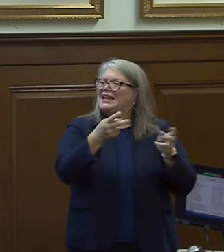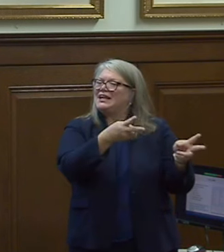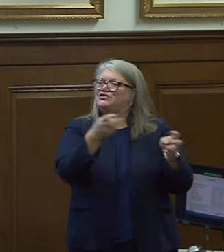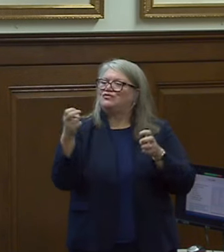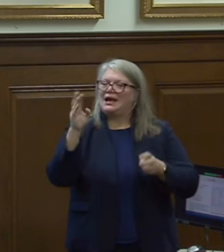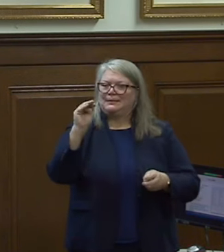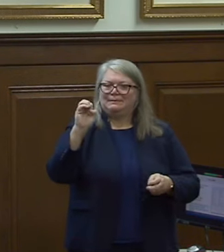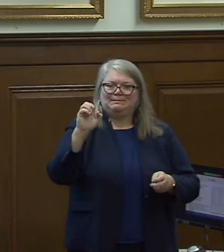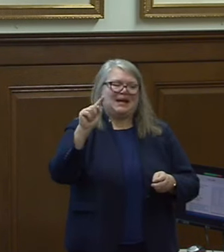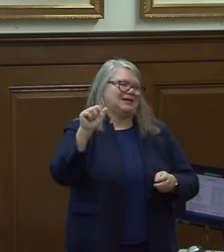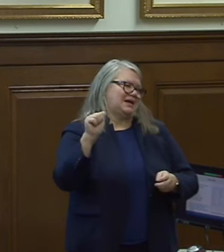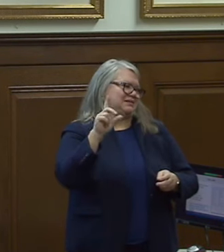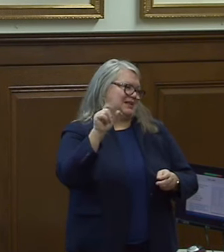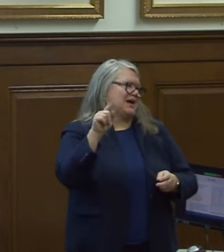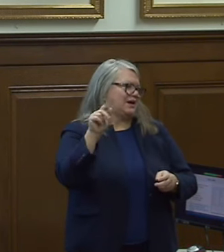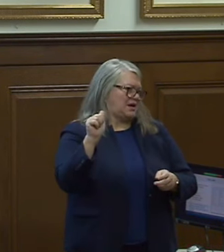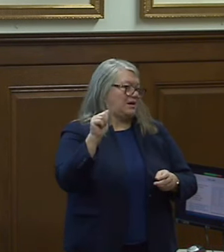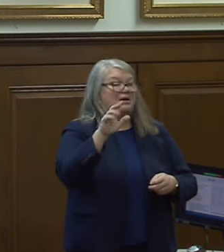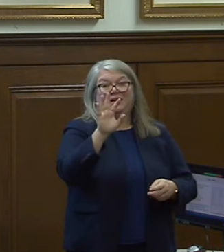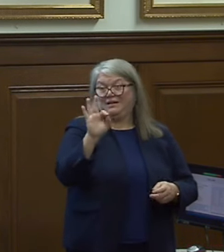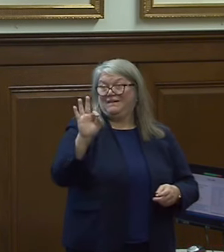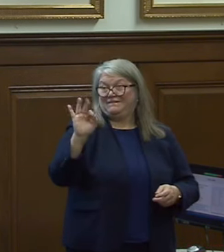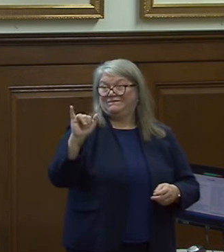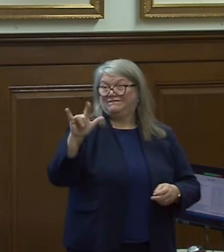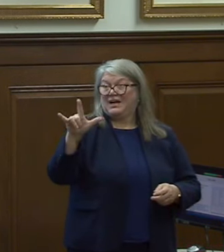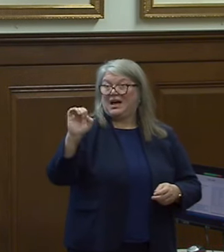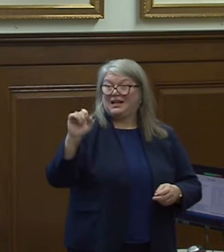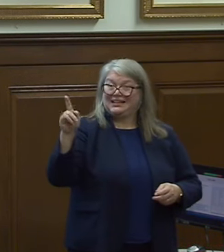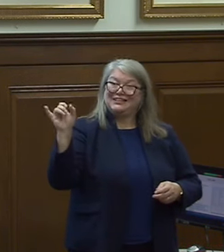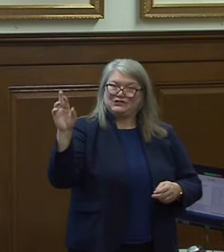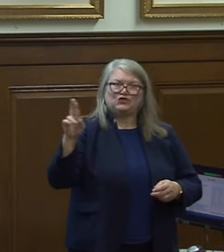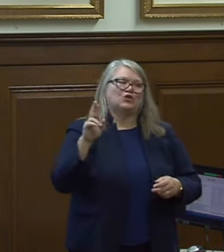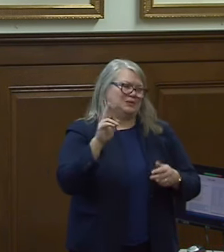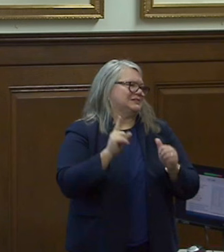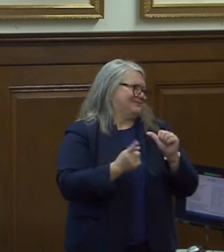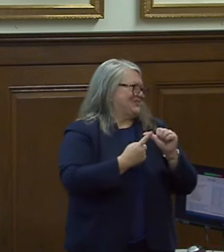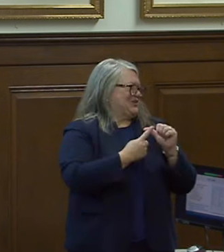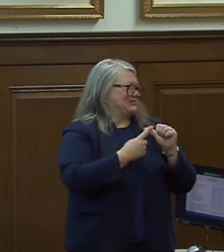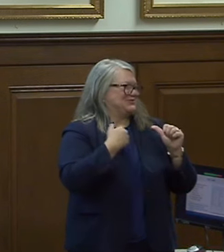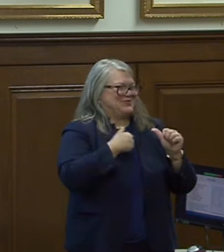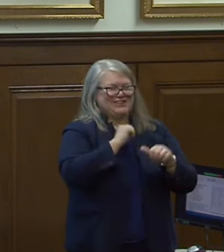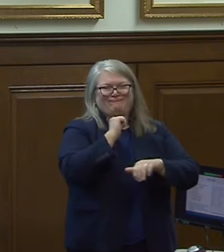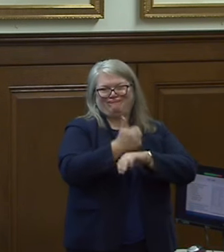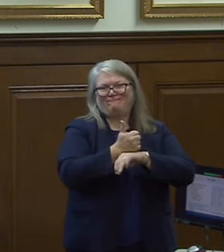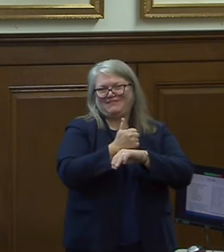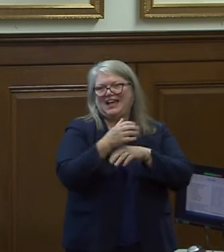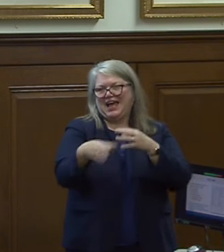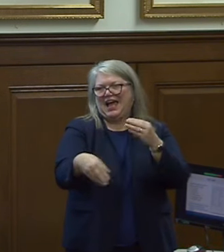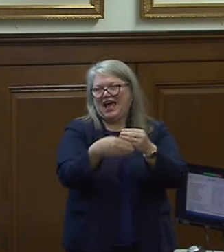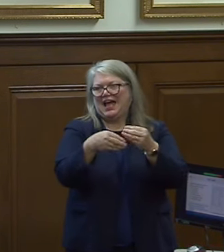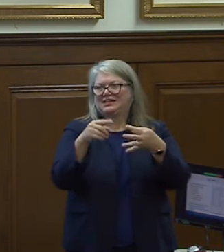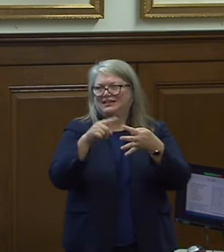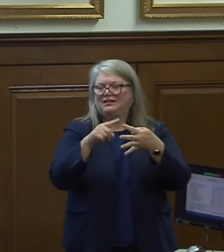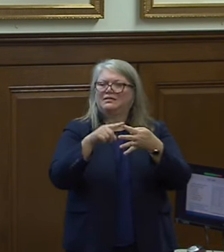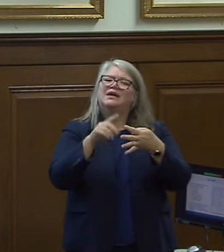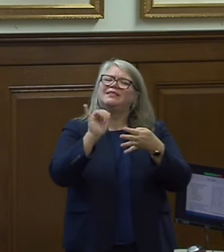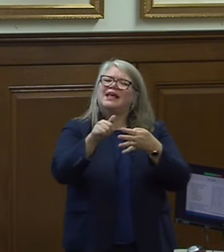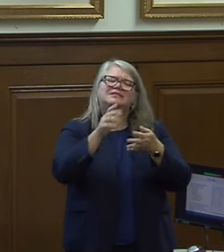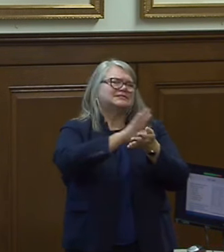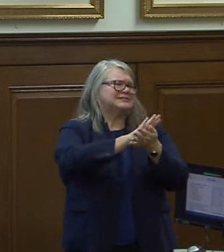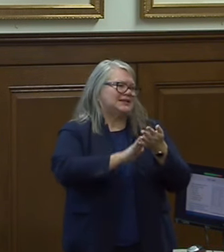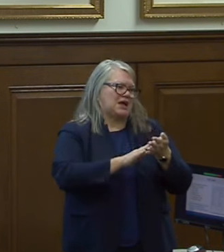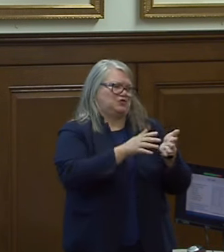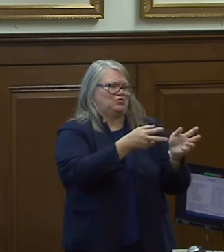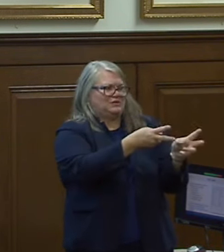metadata so file lister was understandably the first tool that we added it was designed to extract